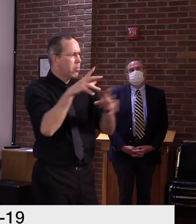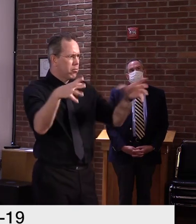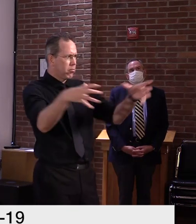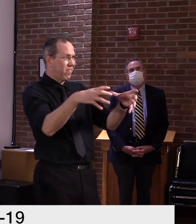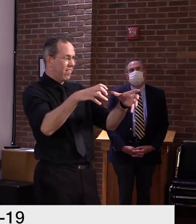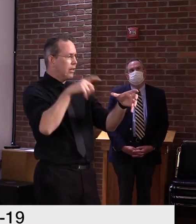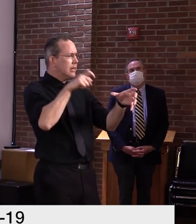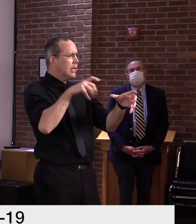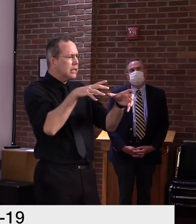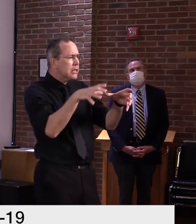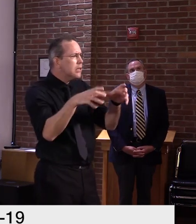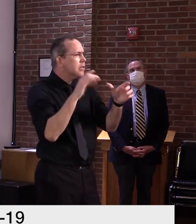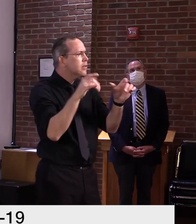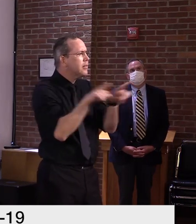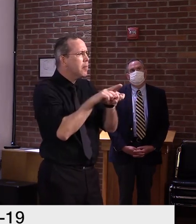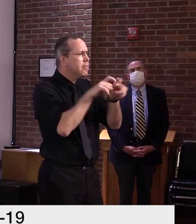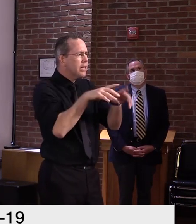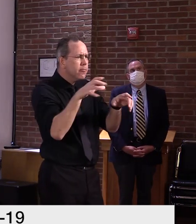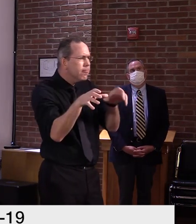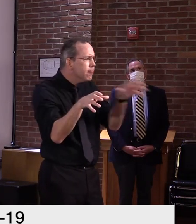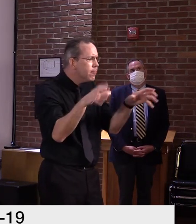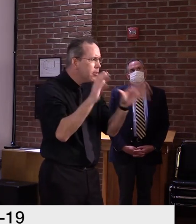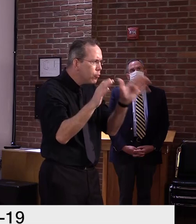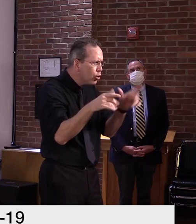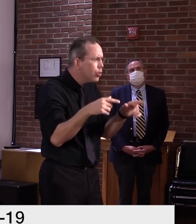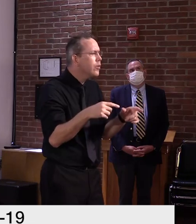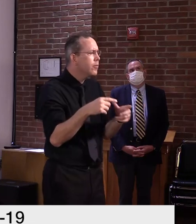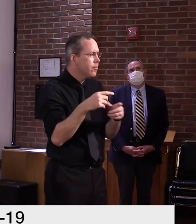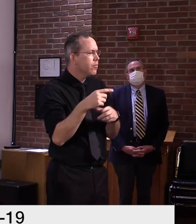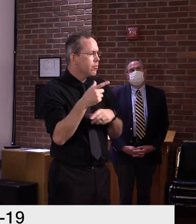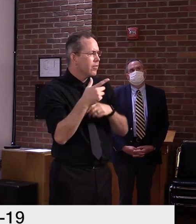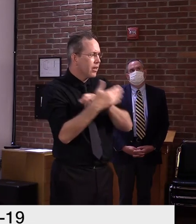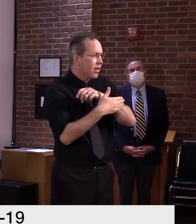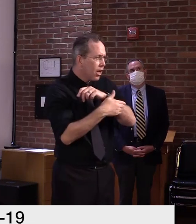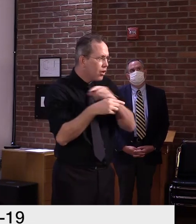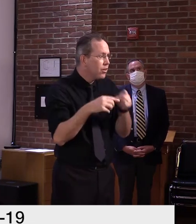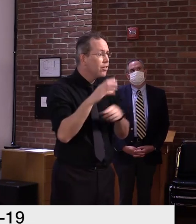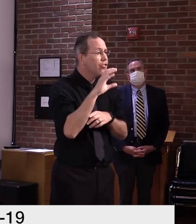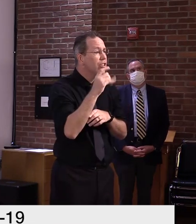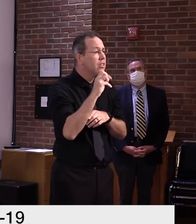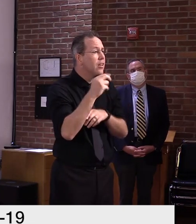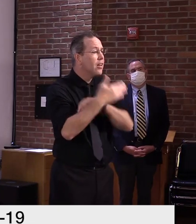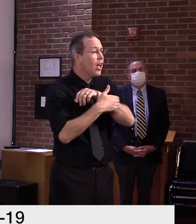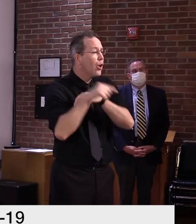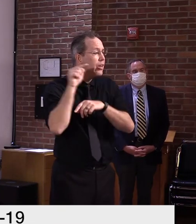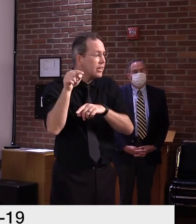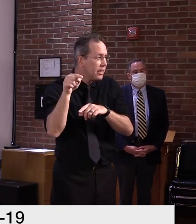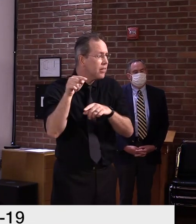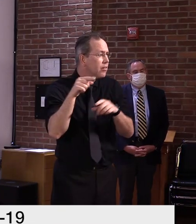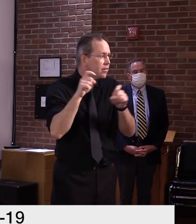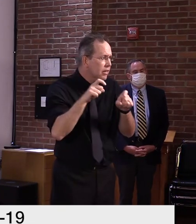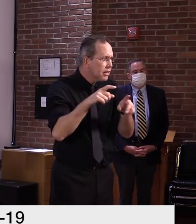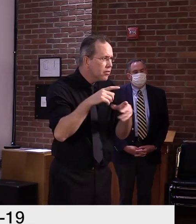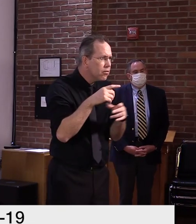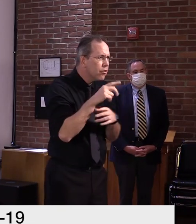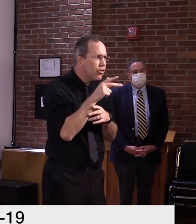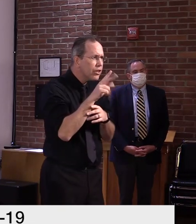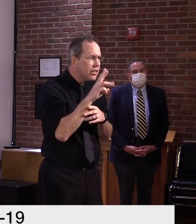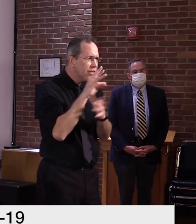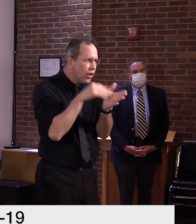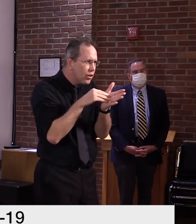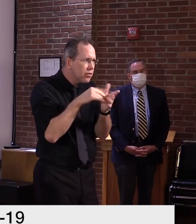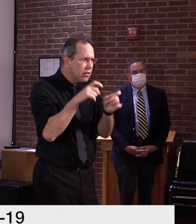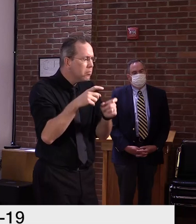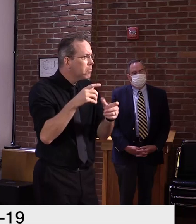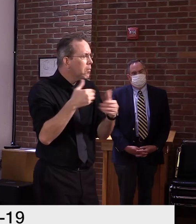exposed to COVID-19. Uh, so far, we only know up to 660 or so that were tested with the PCR and got a positive result.